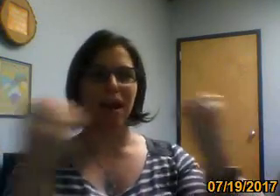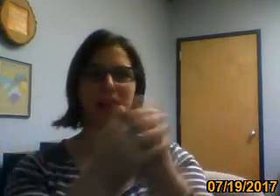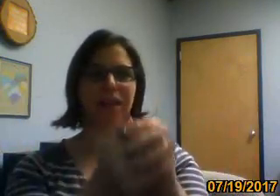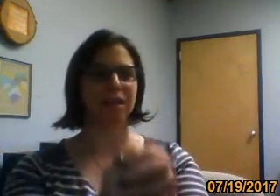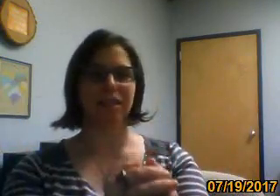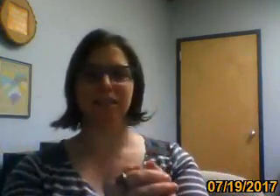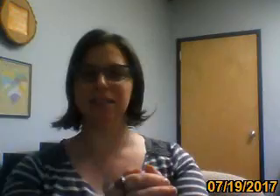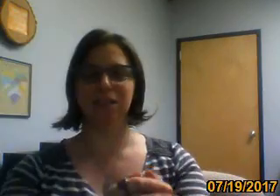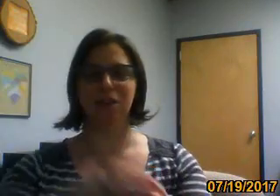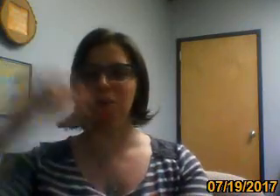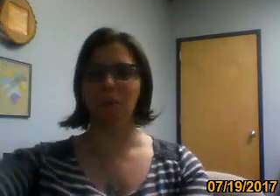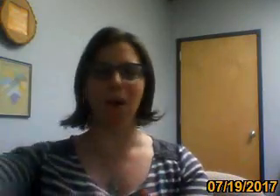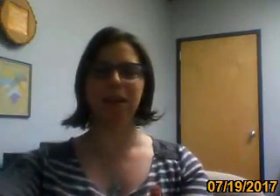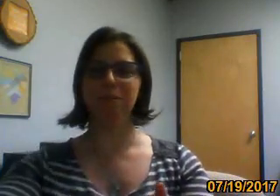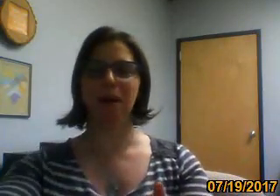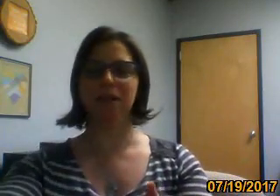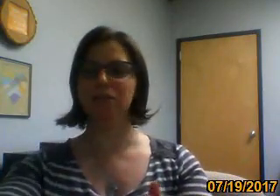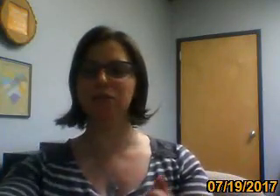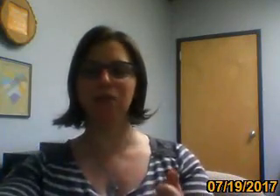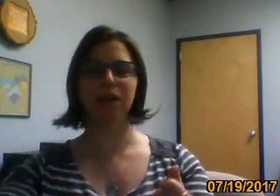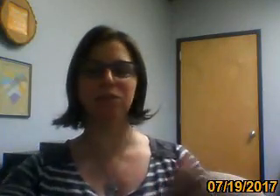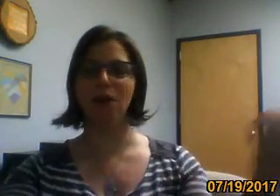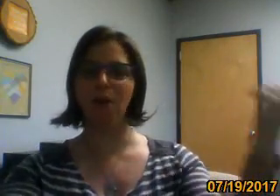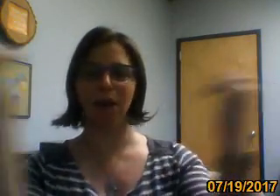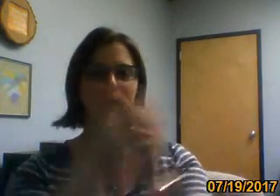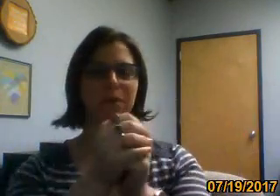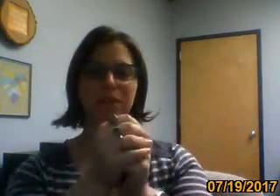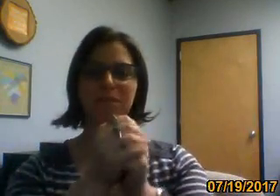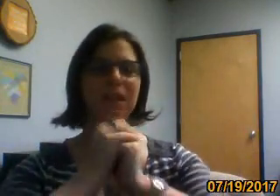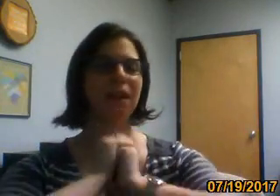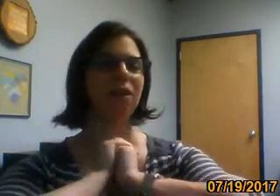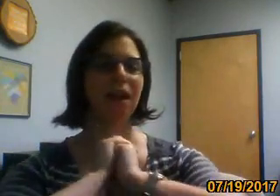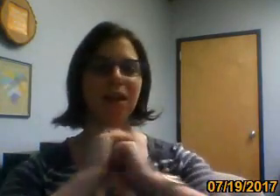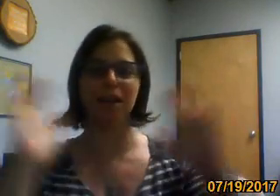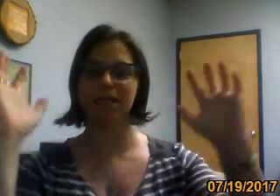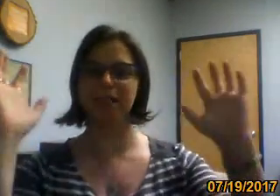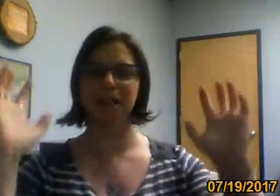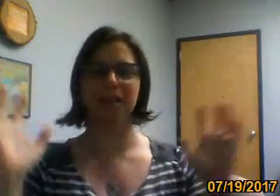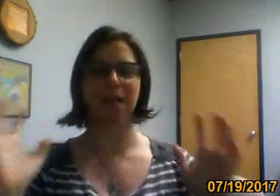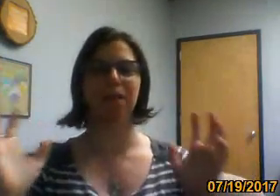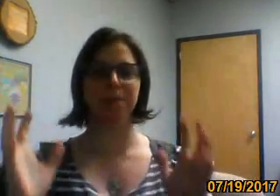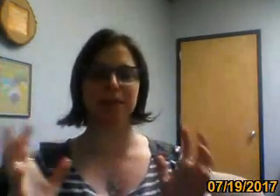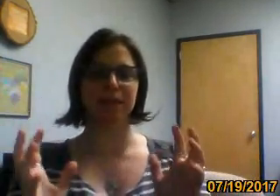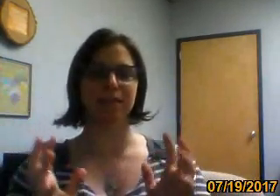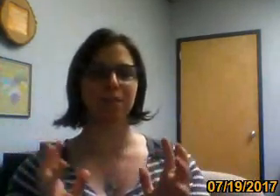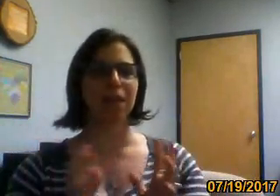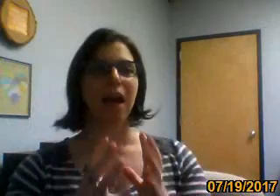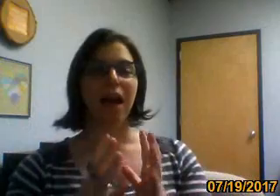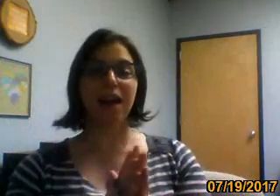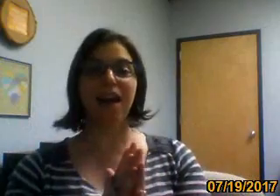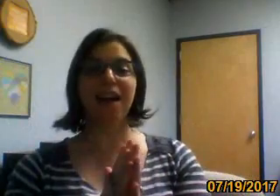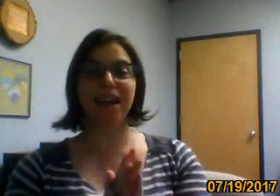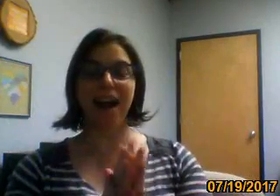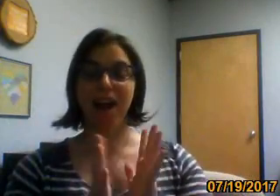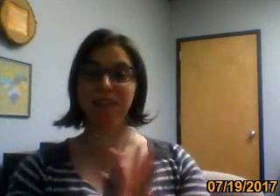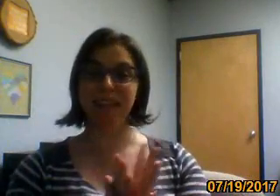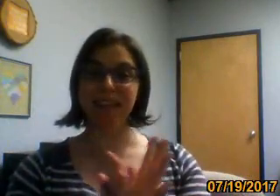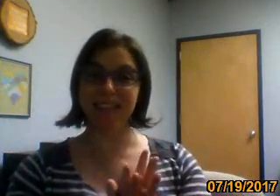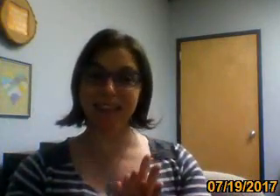and you know, one, he buys two days ago and he puts them together and it's a dynamic piece. And again, I feel like